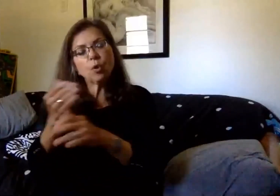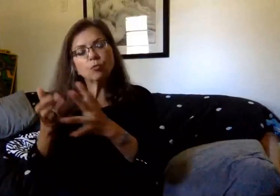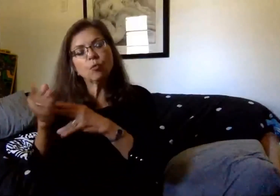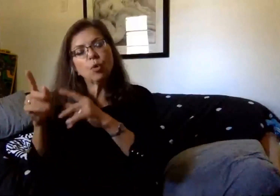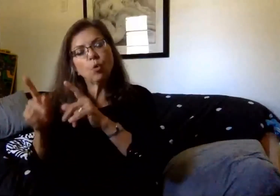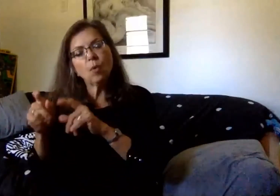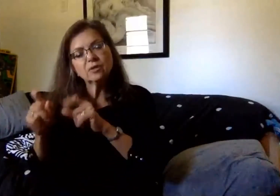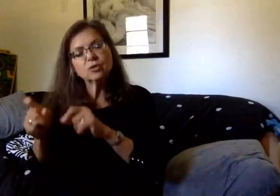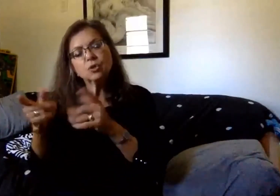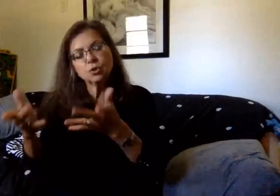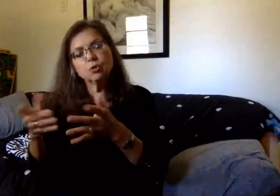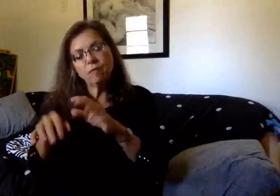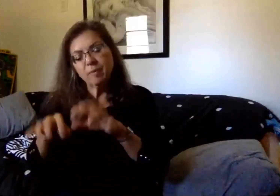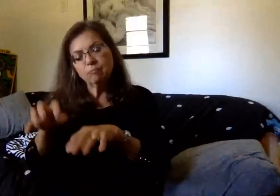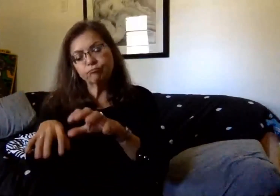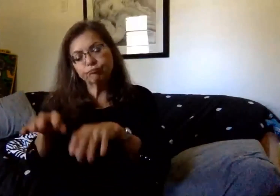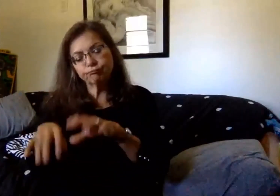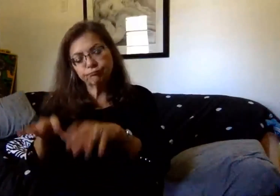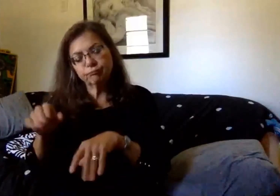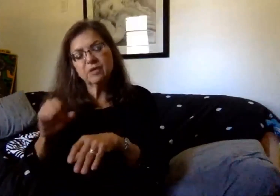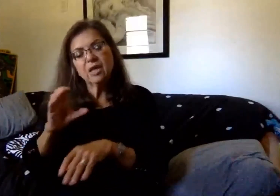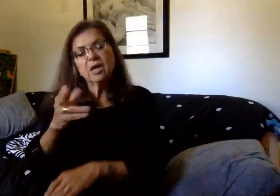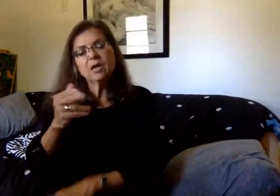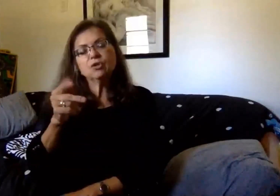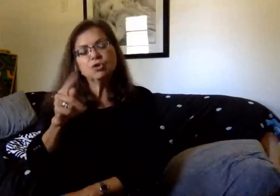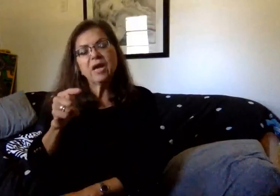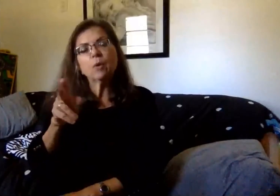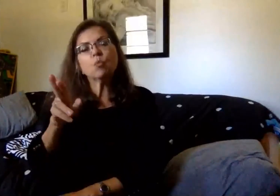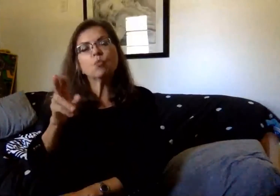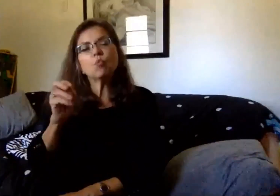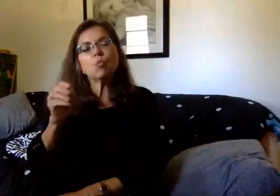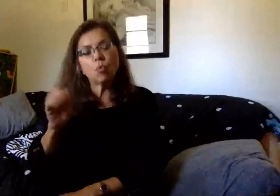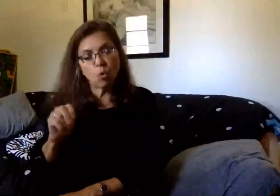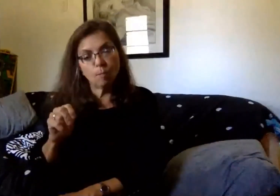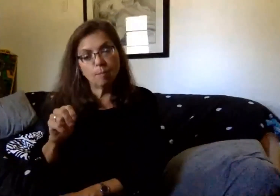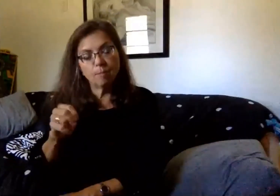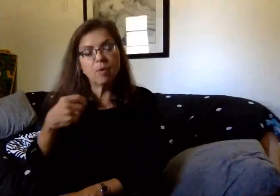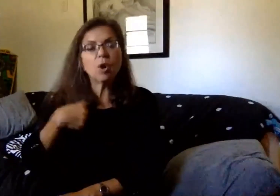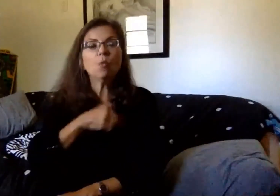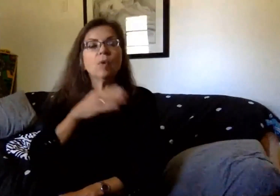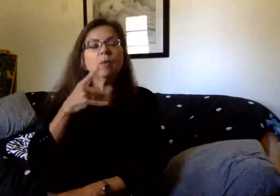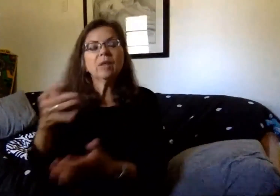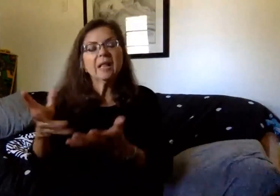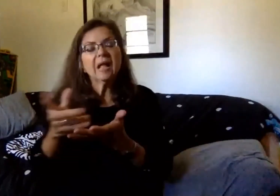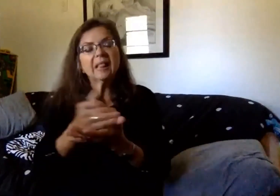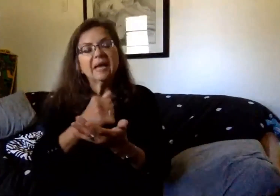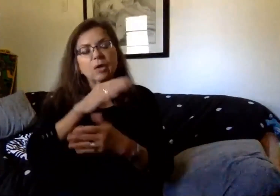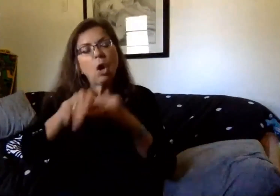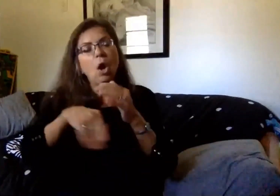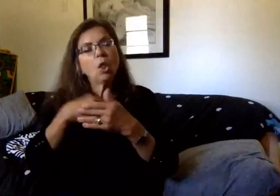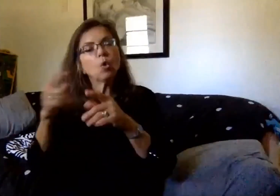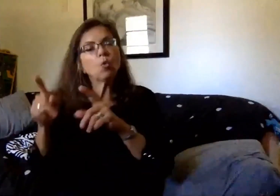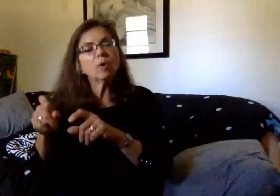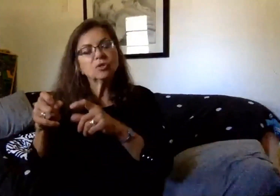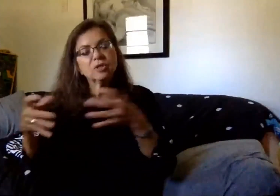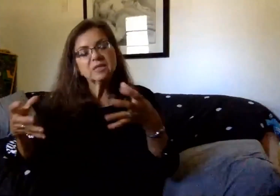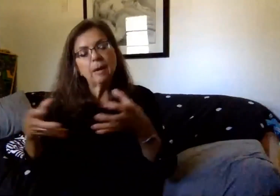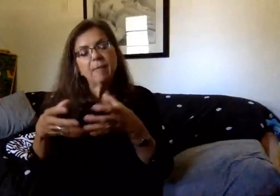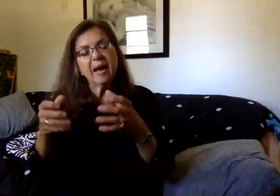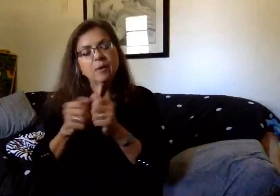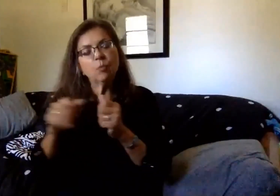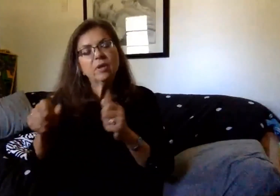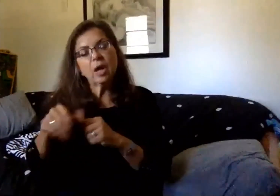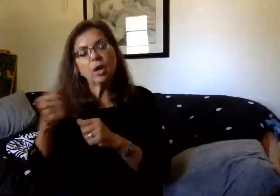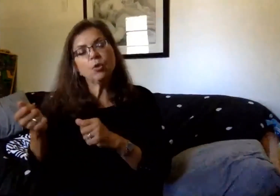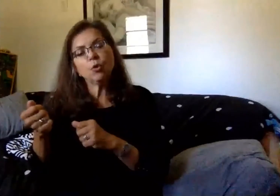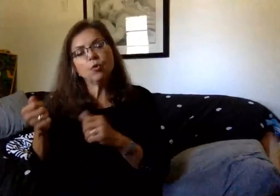you've been putting into the chat room up here in the Zoom. Again, we will collect all the questions, and we'll combine them with our other Frequently